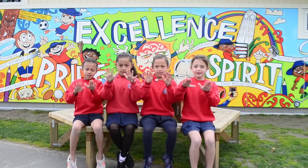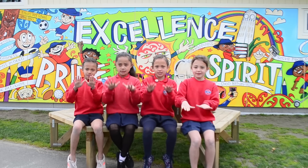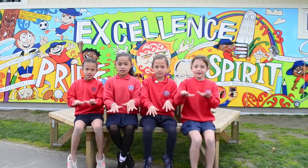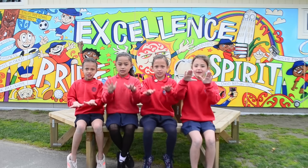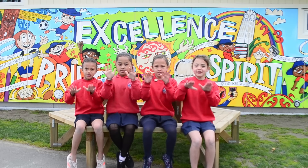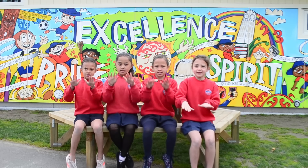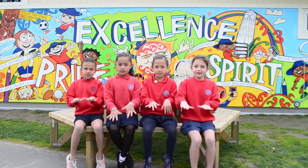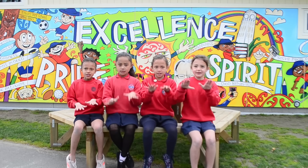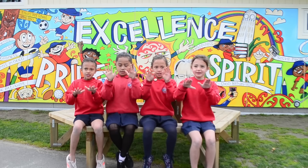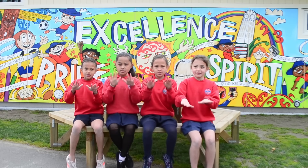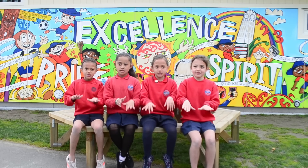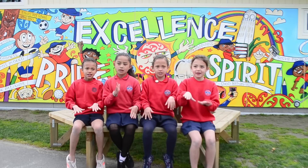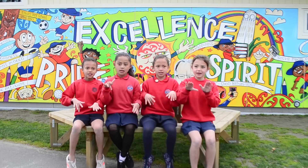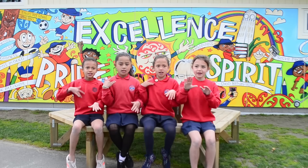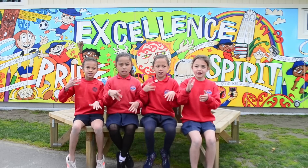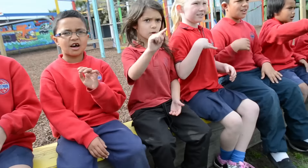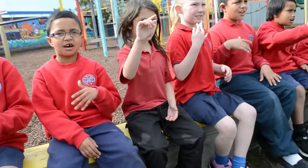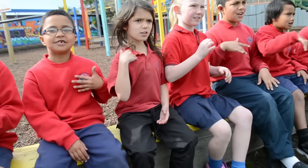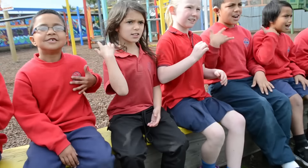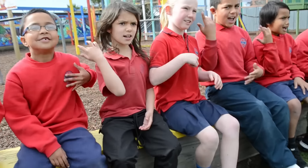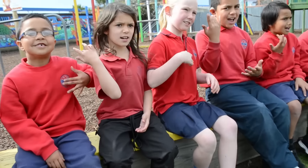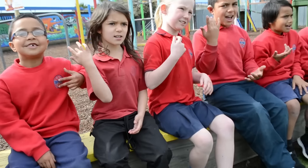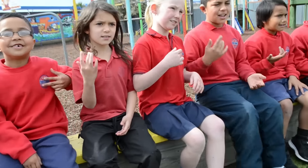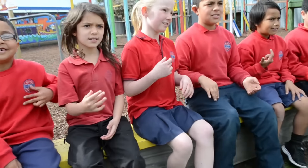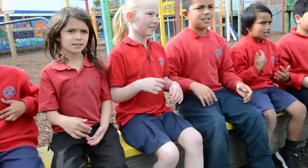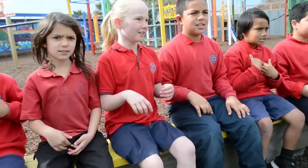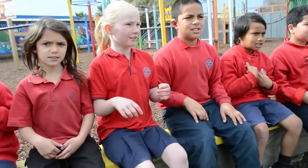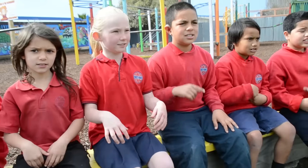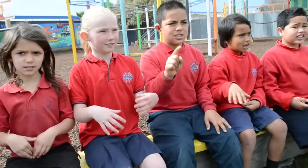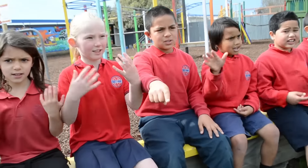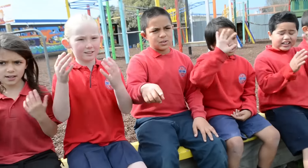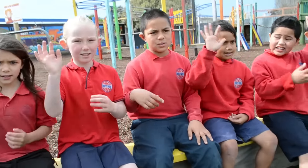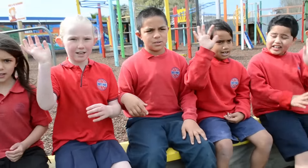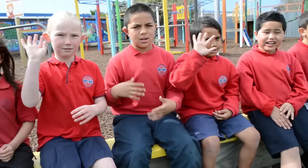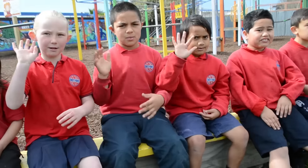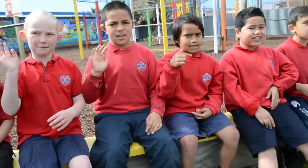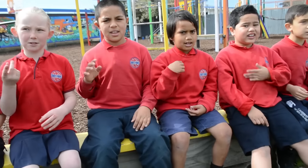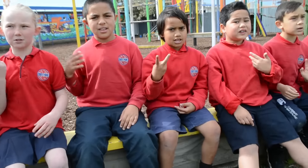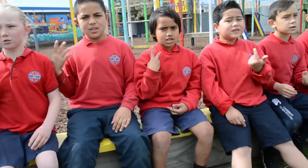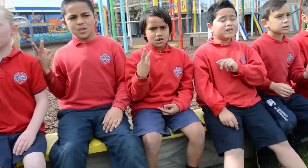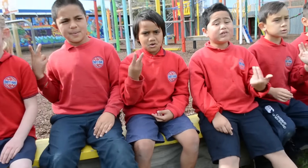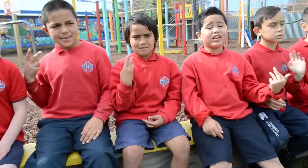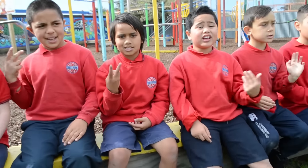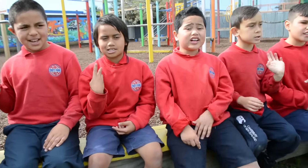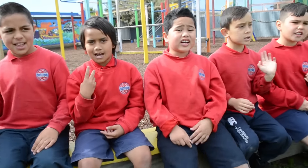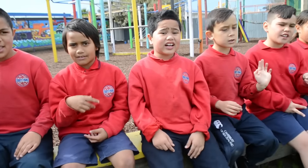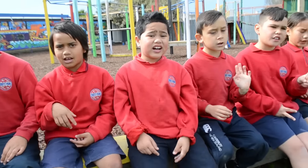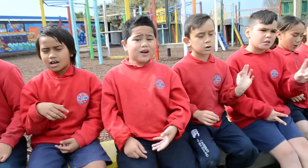easy, easy Live your life On any kind of weather You and me together,